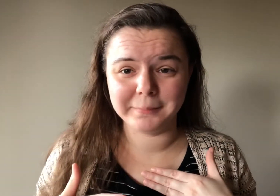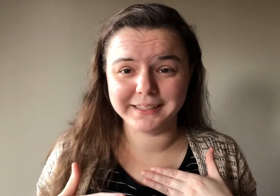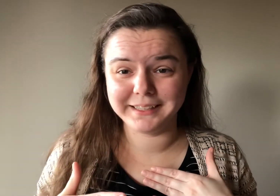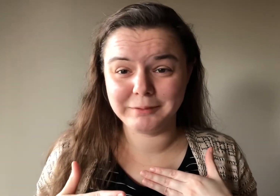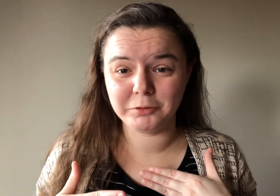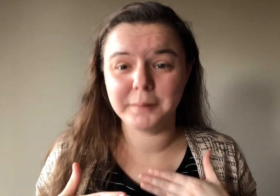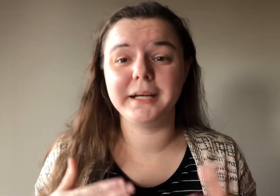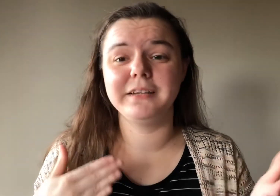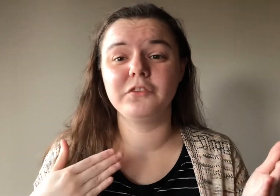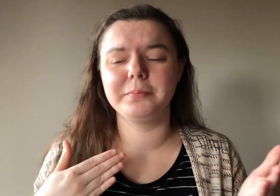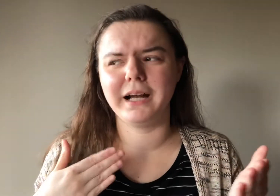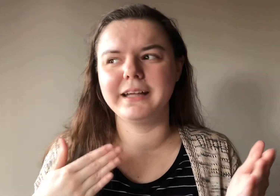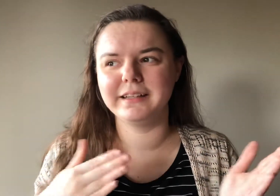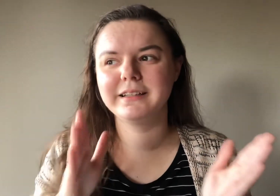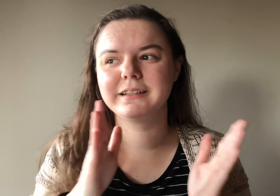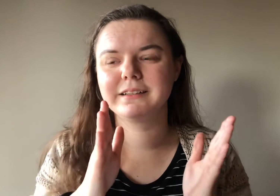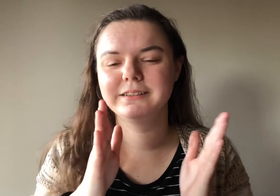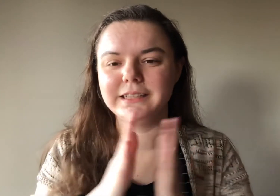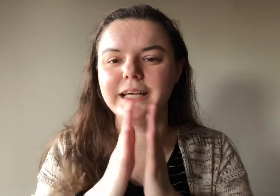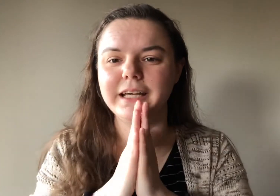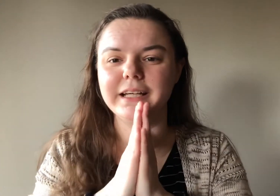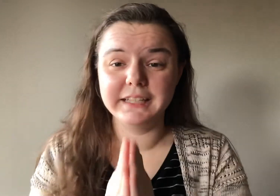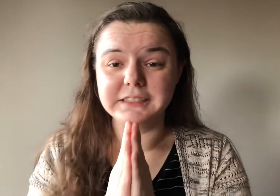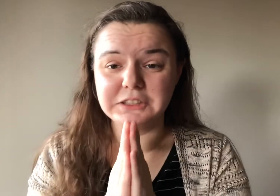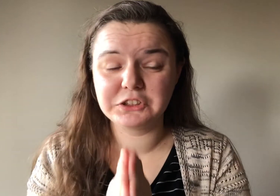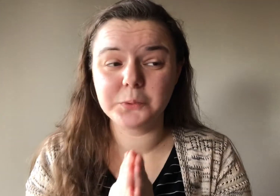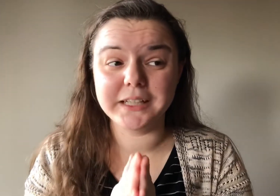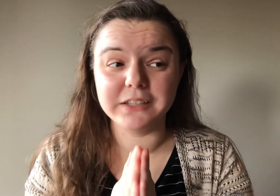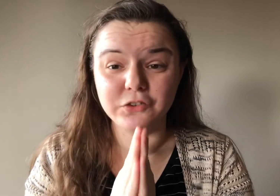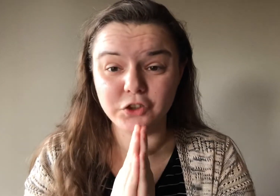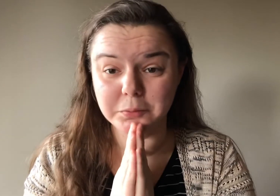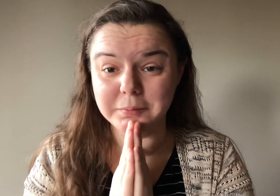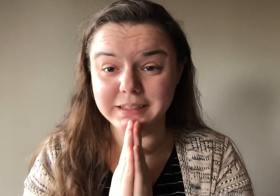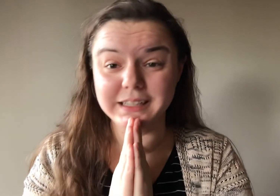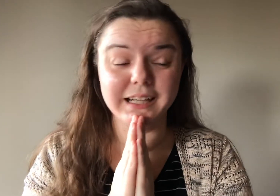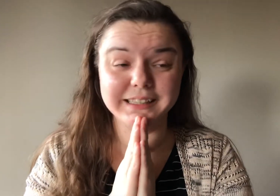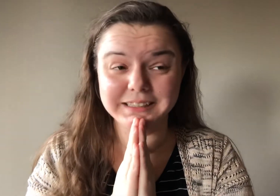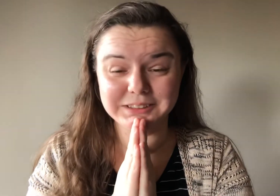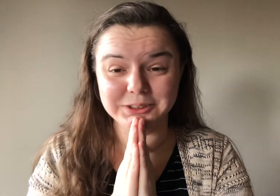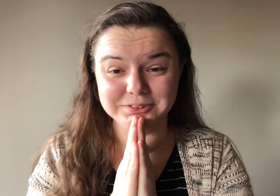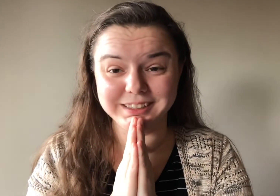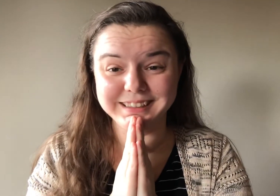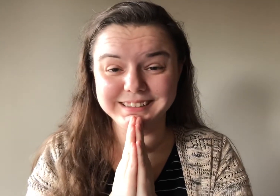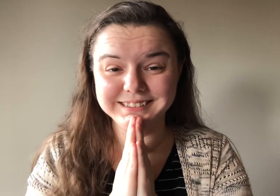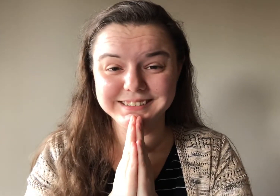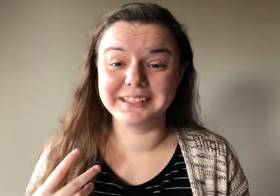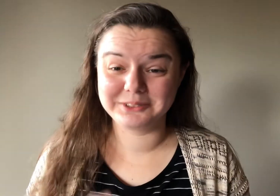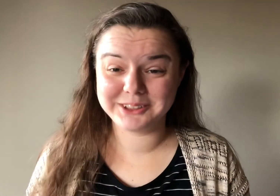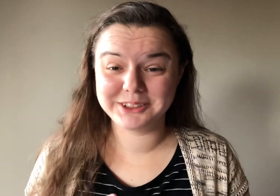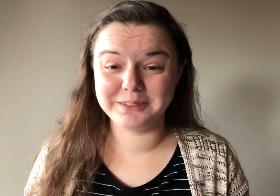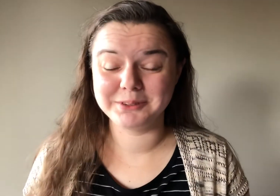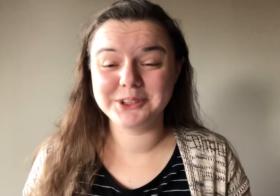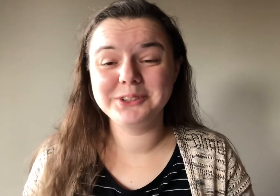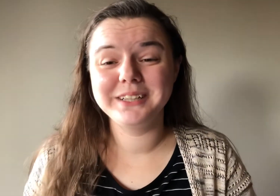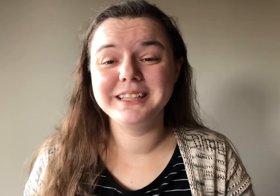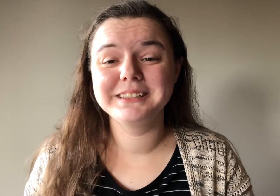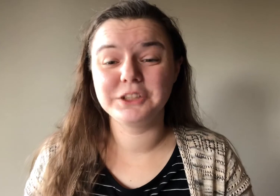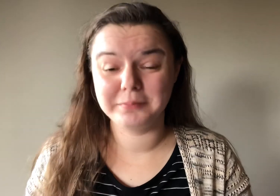picking him for my bias, but I think DK is the sweetest human being, and I think he's so funny. And question number two is, your